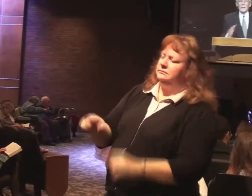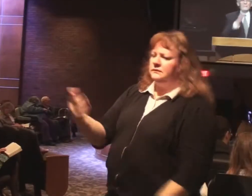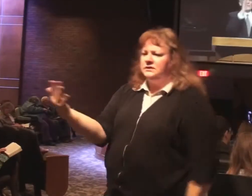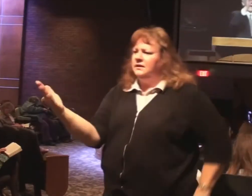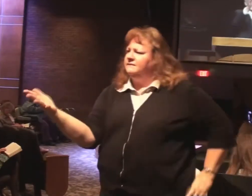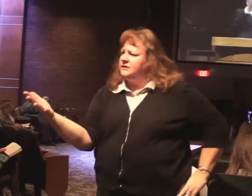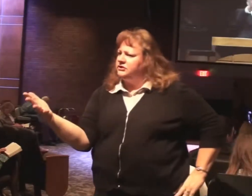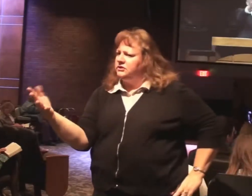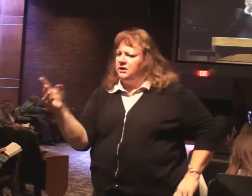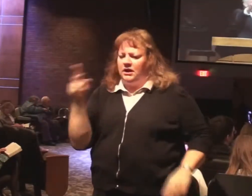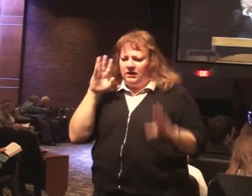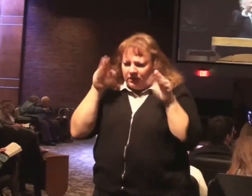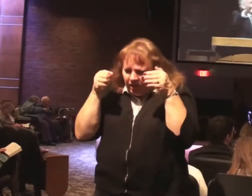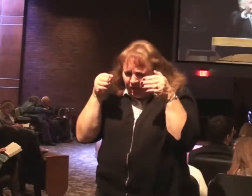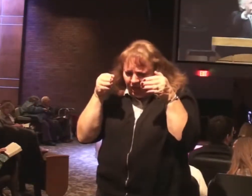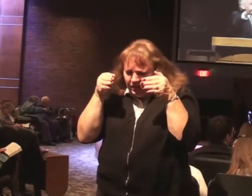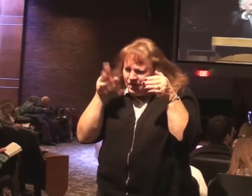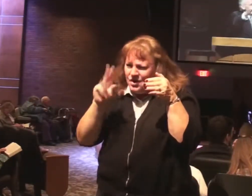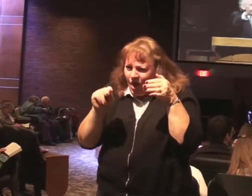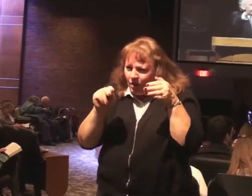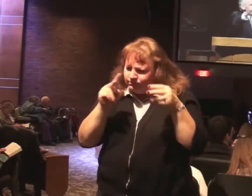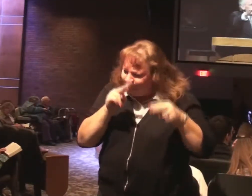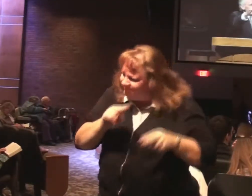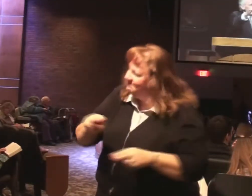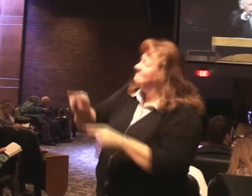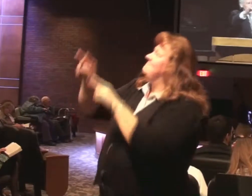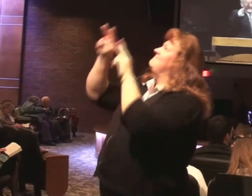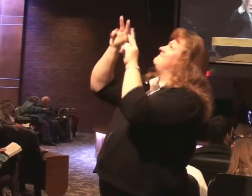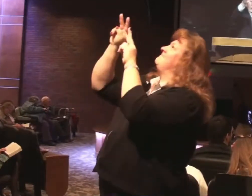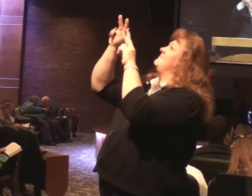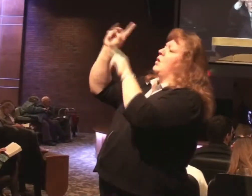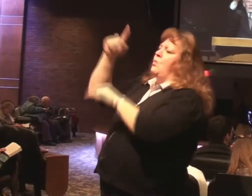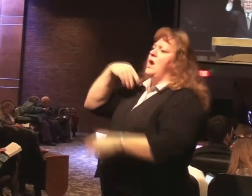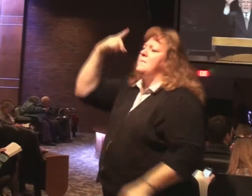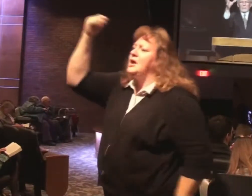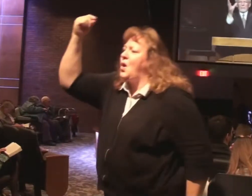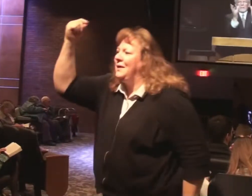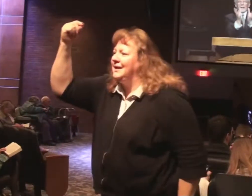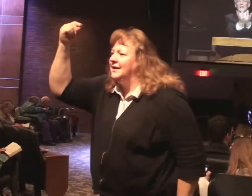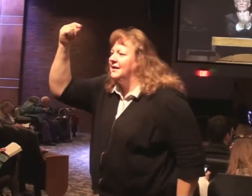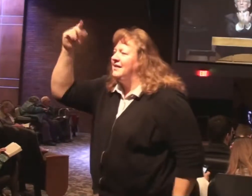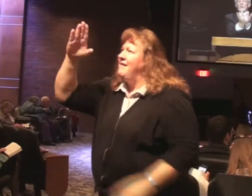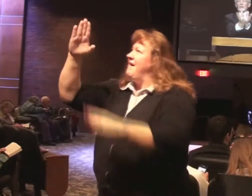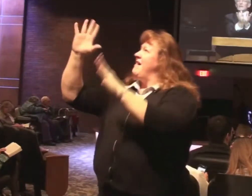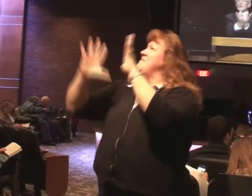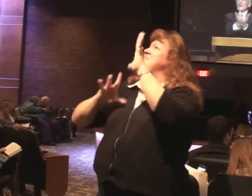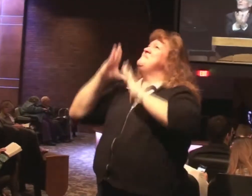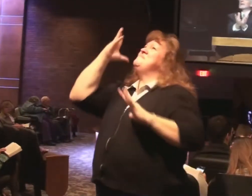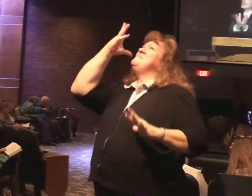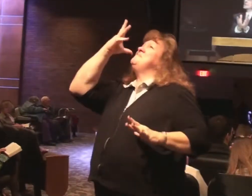Lift your eyes up and look on where you're going. Look at the glory He has prepared for us who love Him.